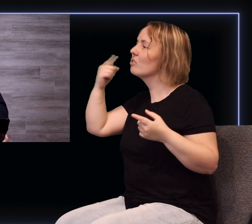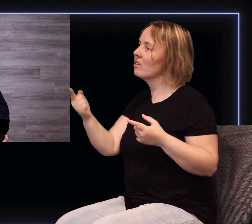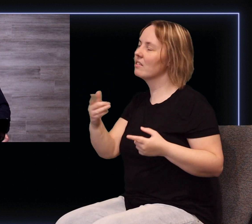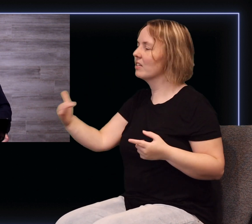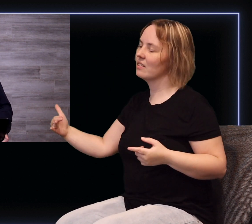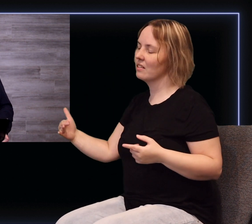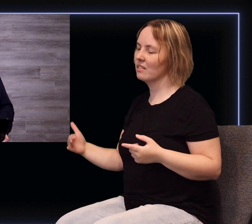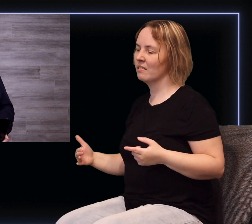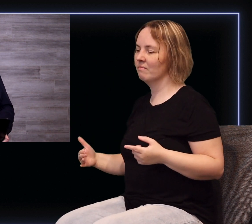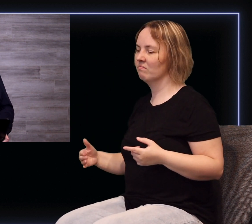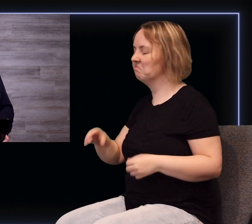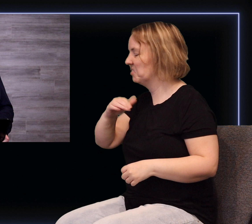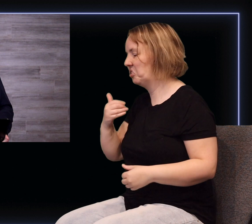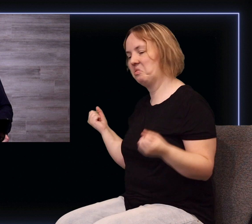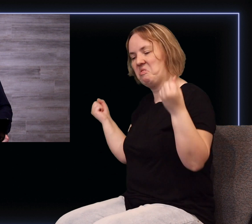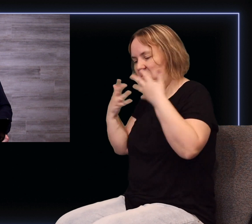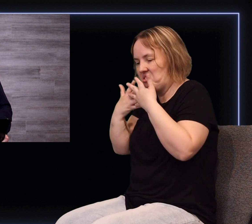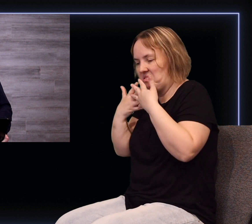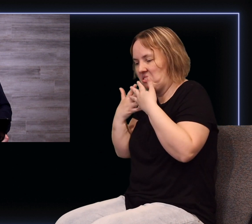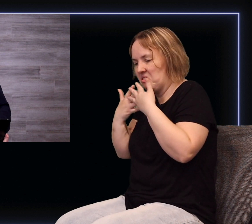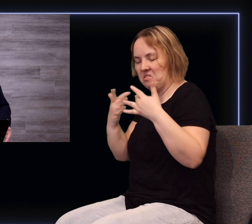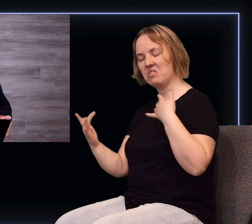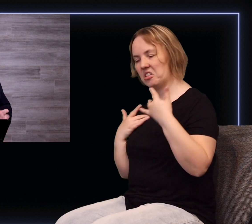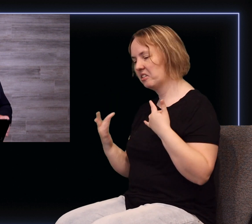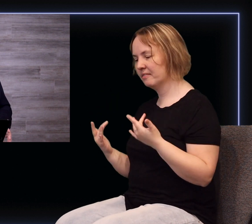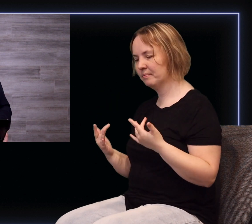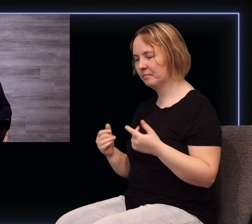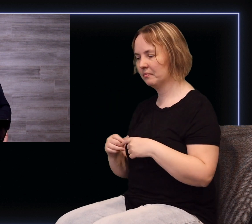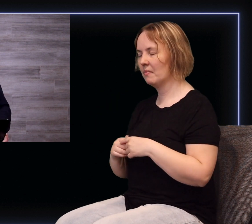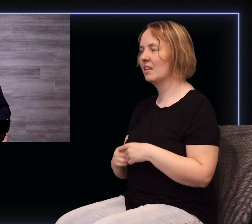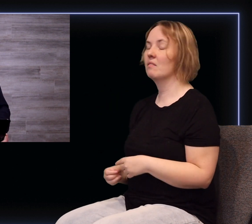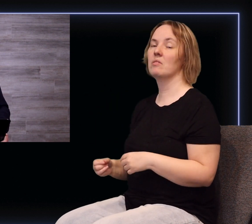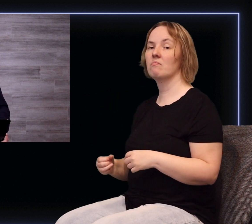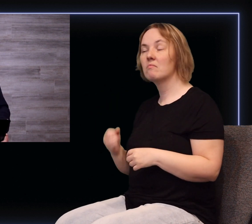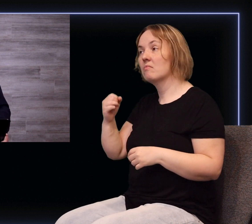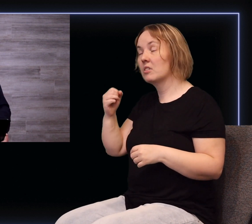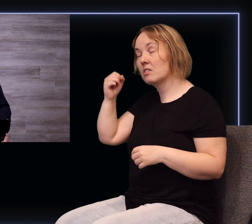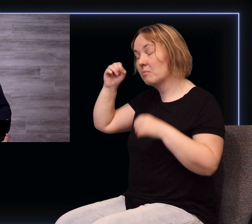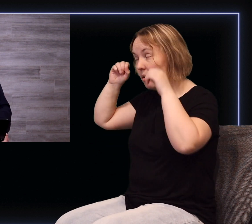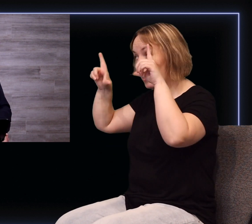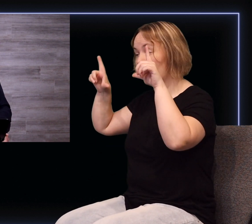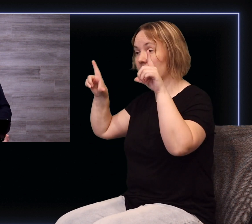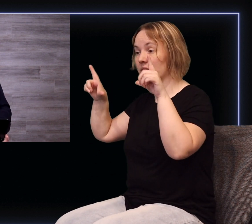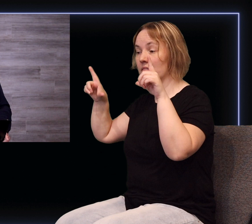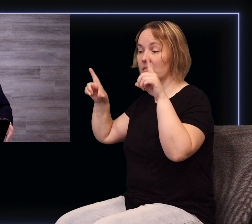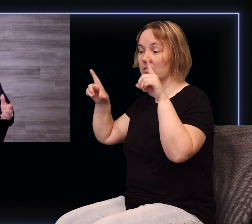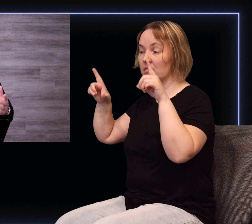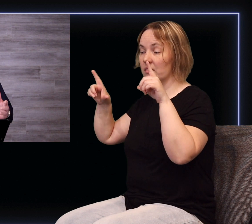don't need to be afraid don't need to be concerned but we do need to be alert we do need to be awake Lord I thank you that even though the things that